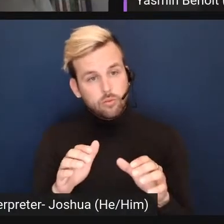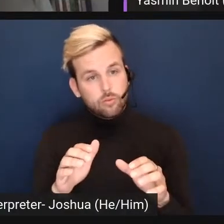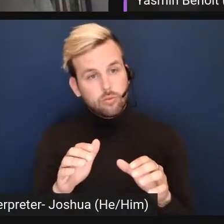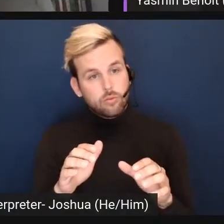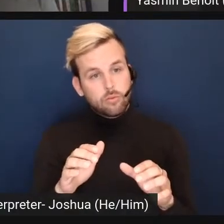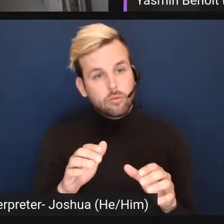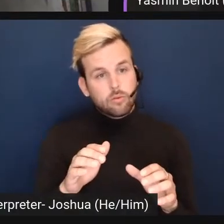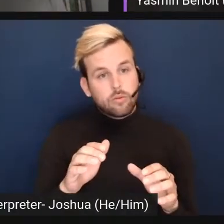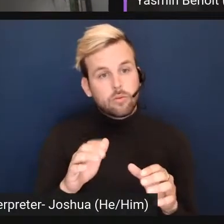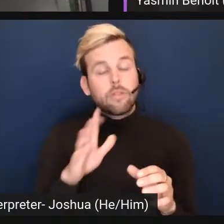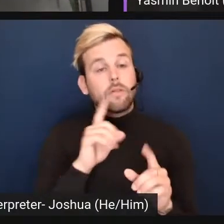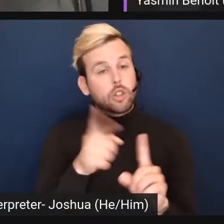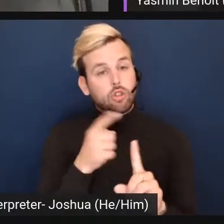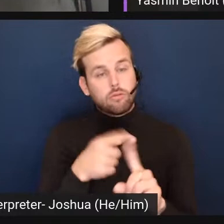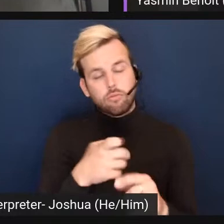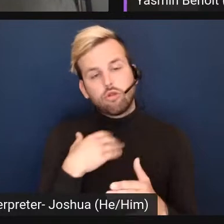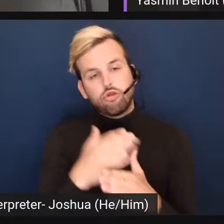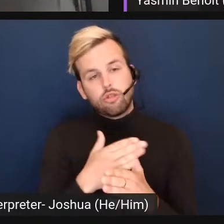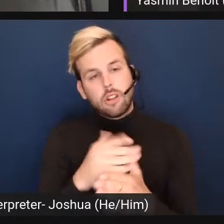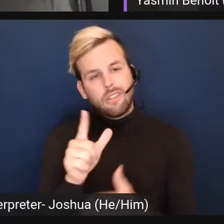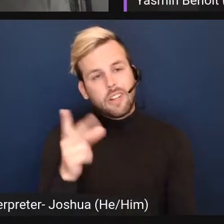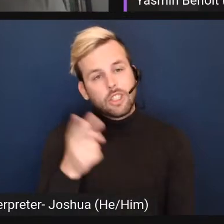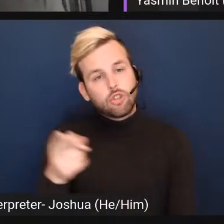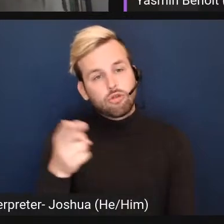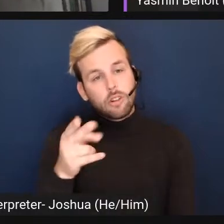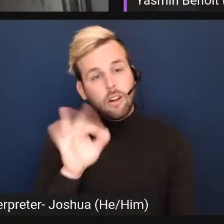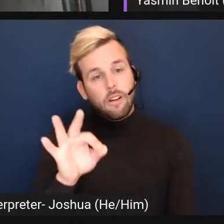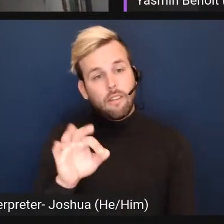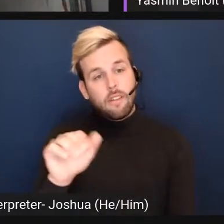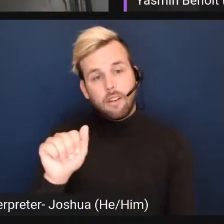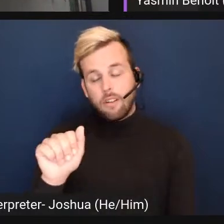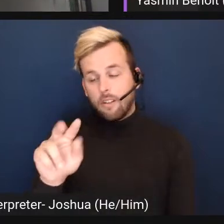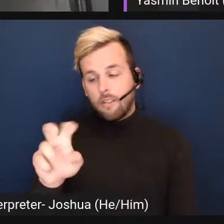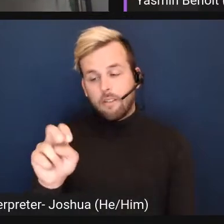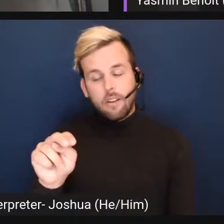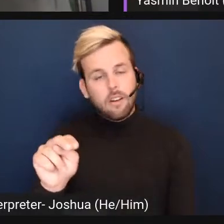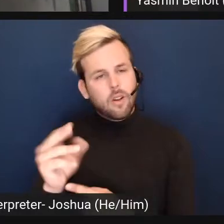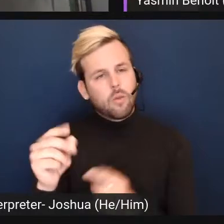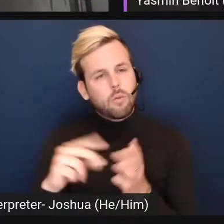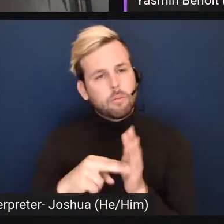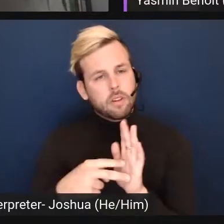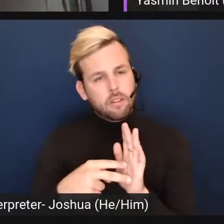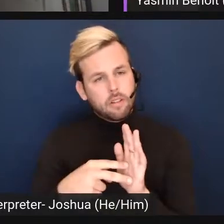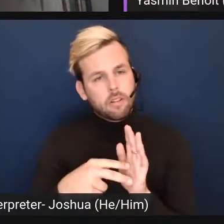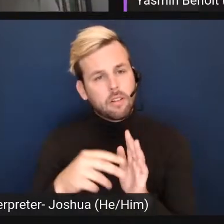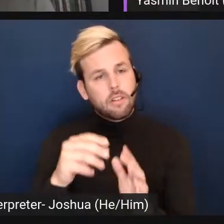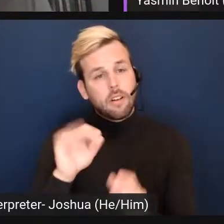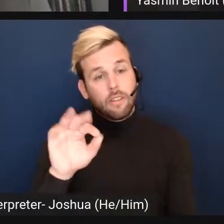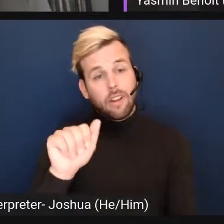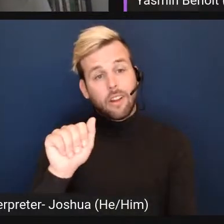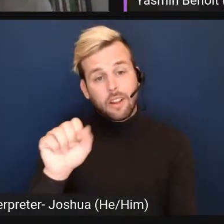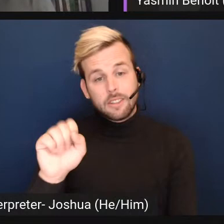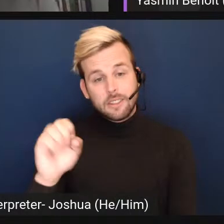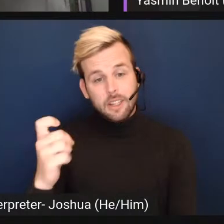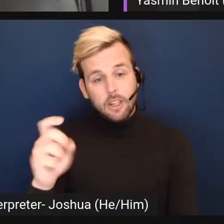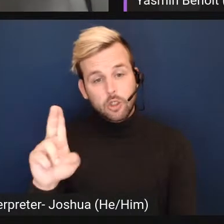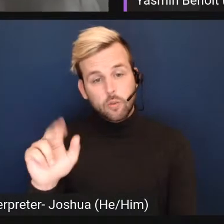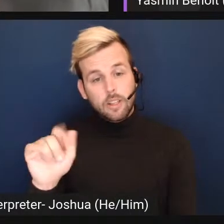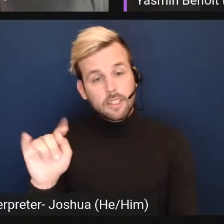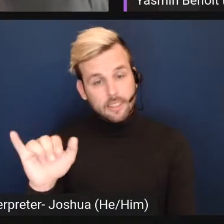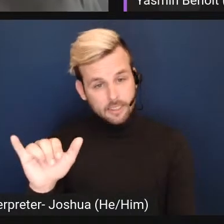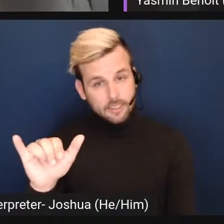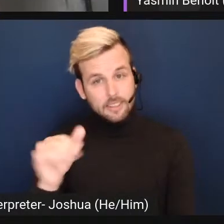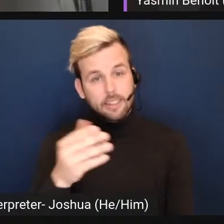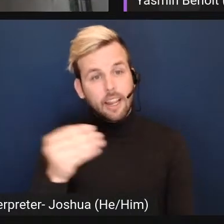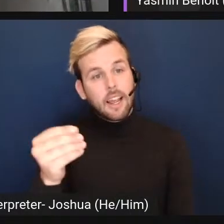first of all, just share a little of the history of the definition of Avon and the definition of asexuality on Avon. And